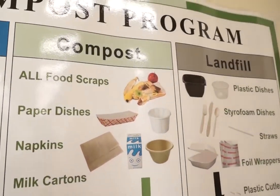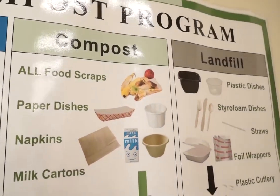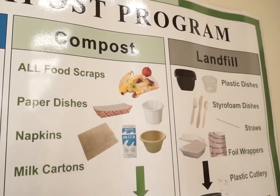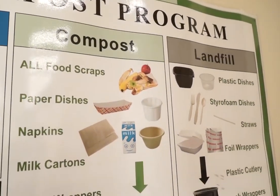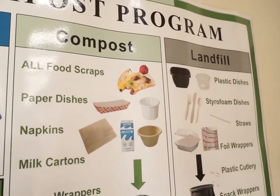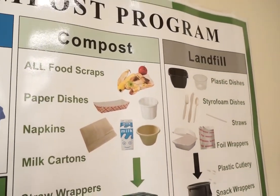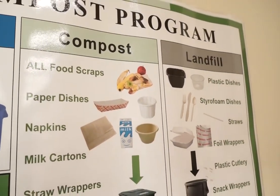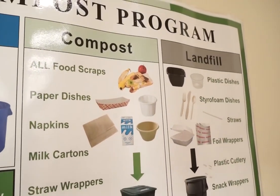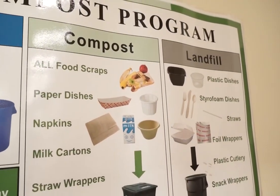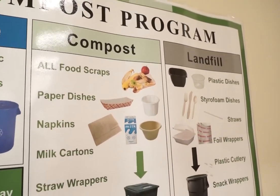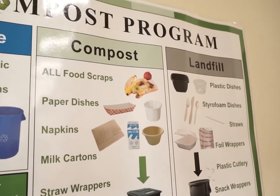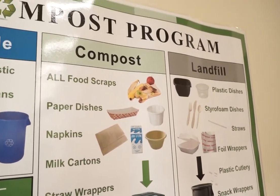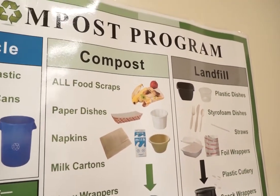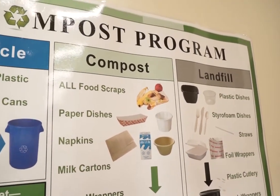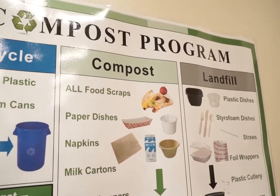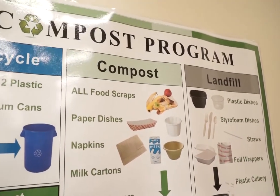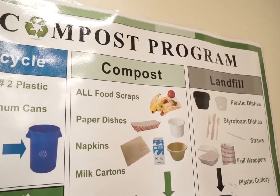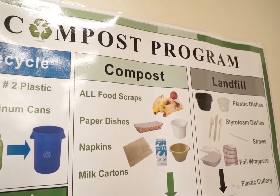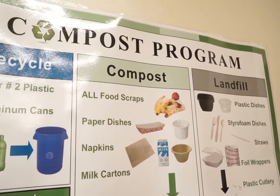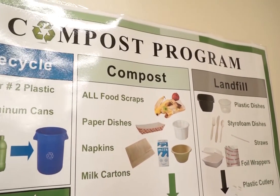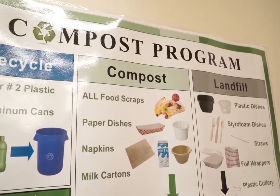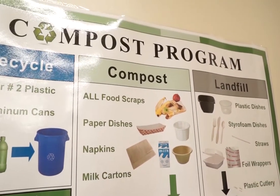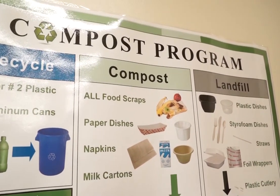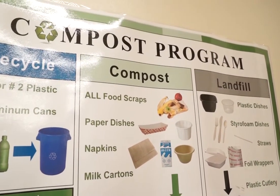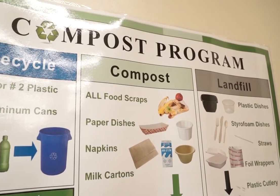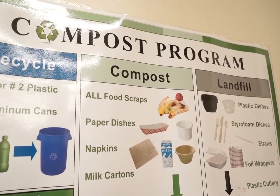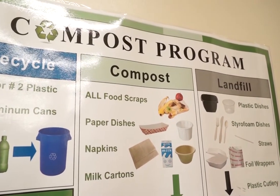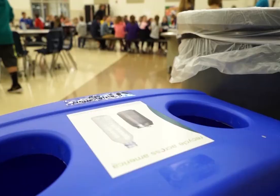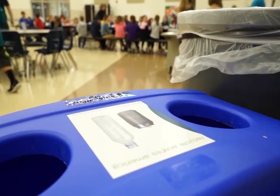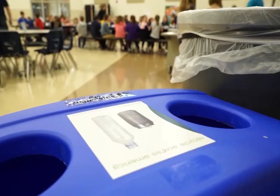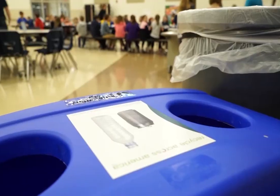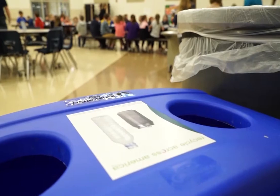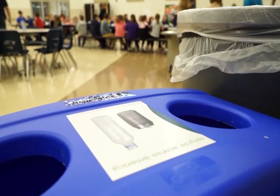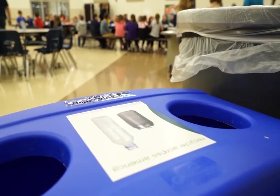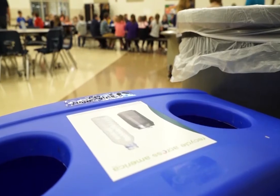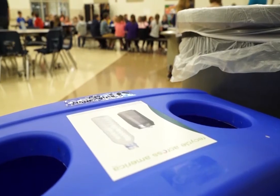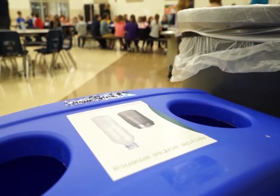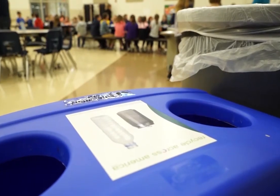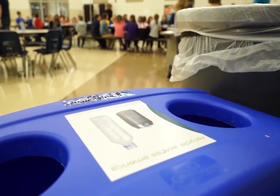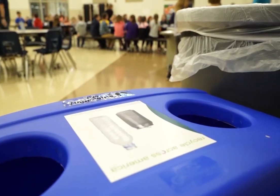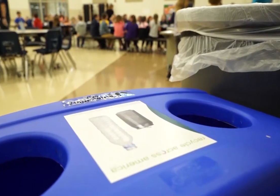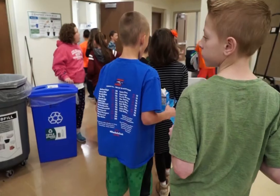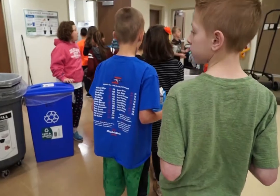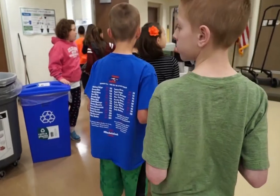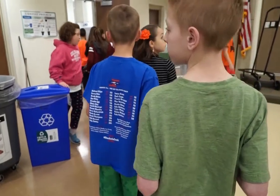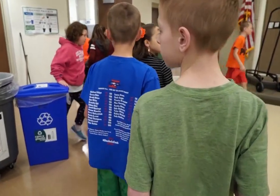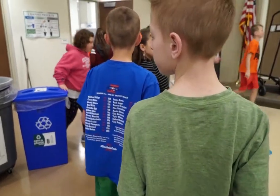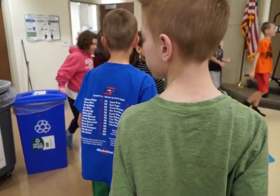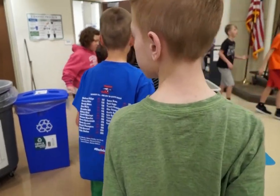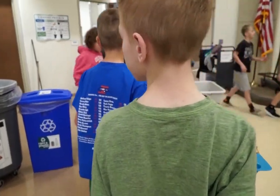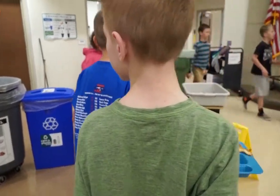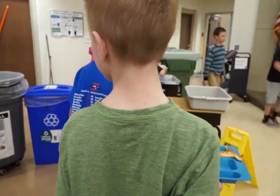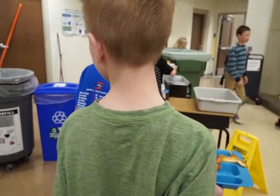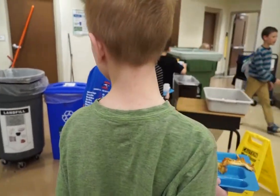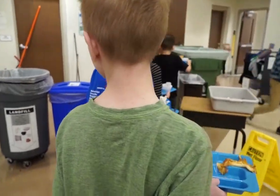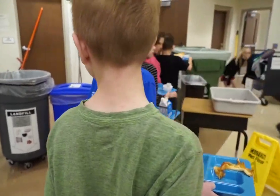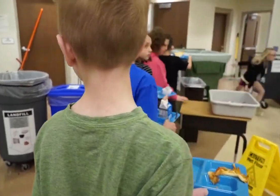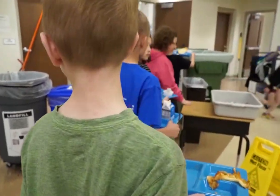with that responsibility of collecting recycled material. This is definitely a recycling responsibility that they can take home with them as well for a chore at home.